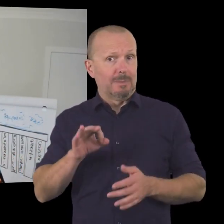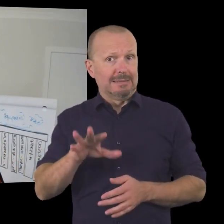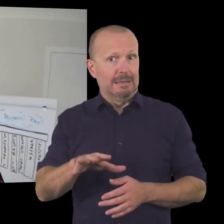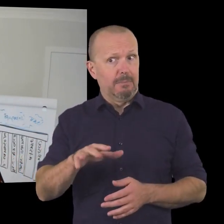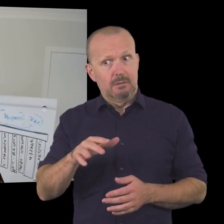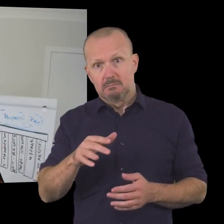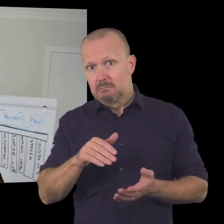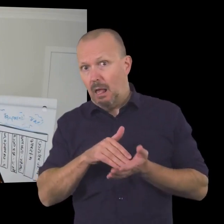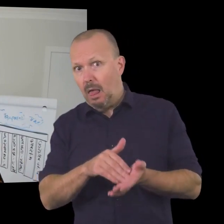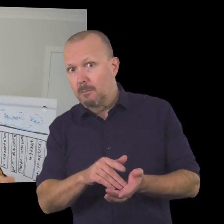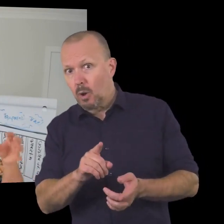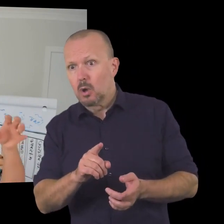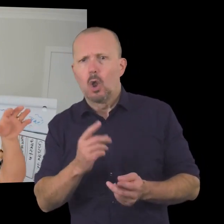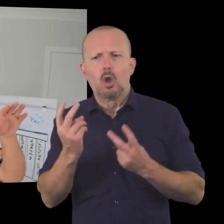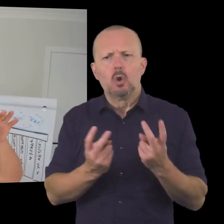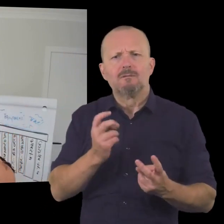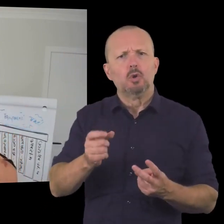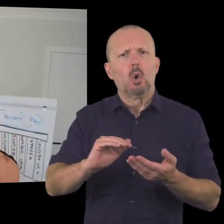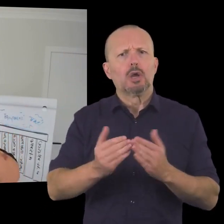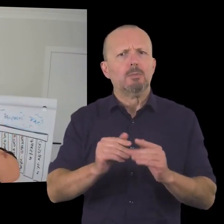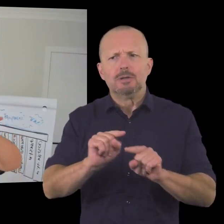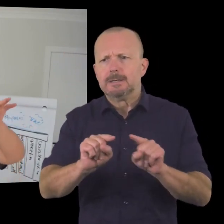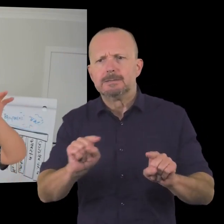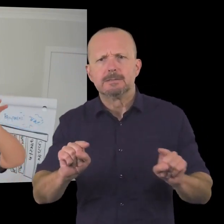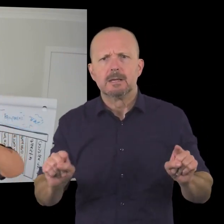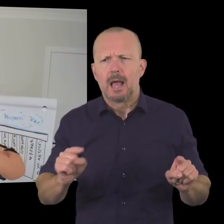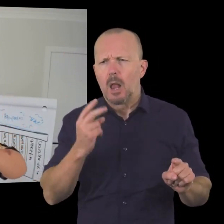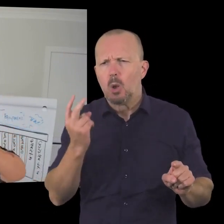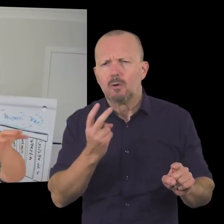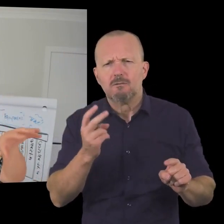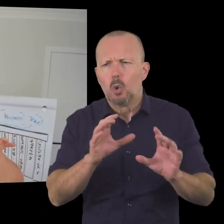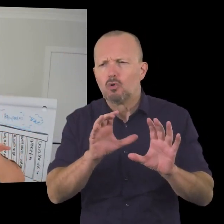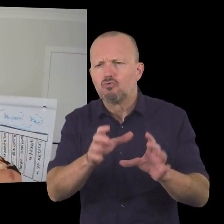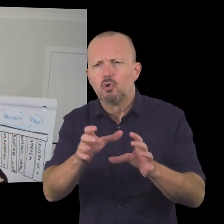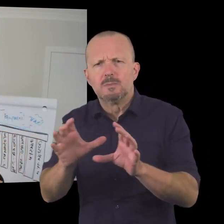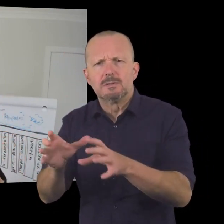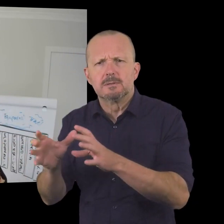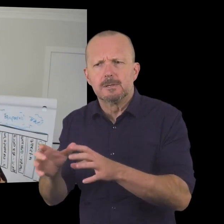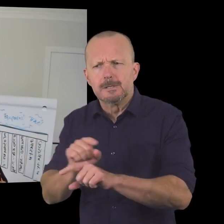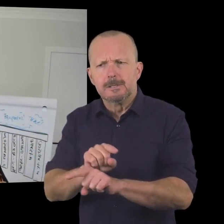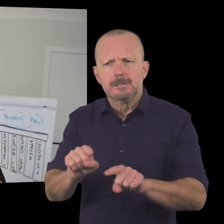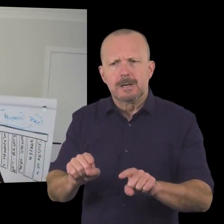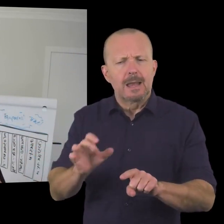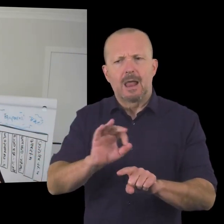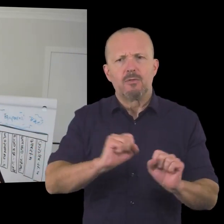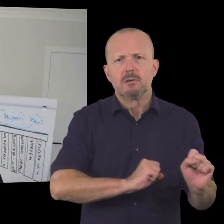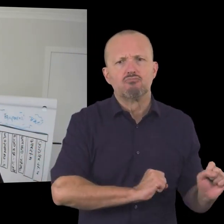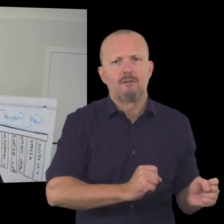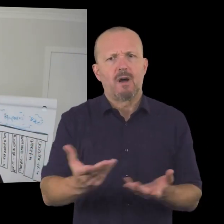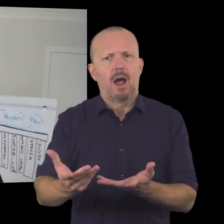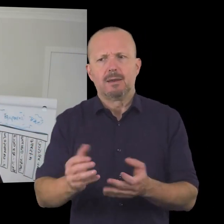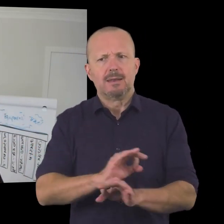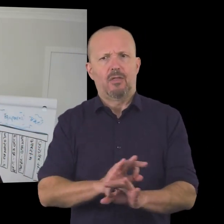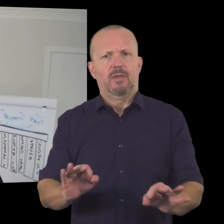to look at your community and look for part sections or groups in your community that are completely under